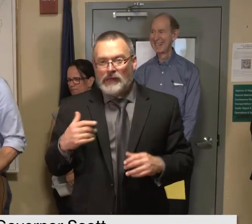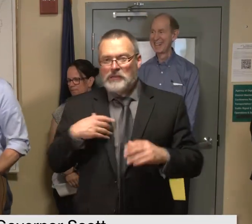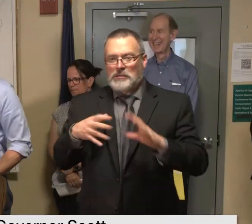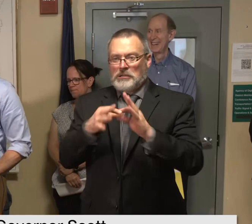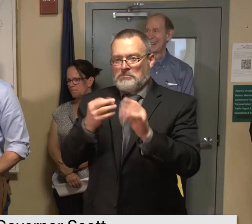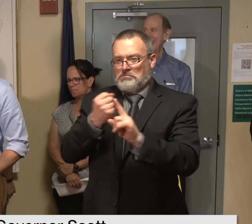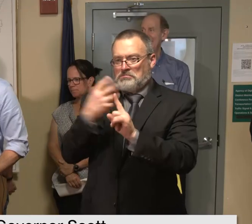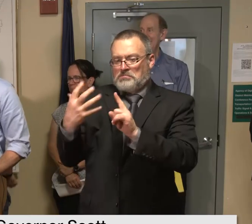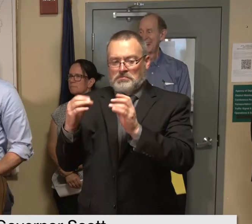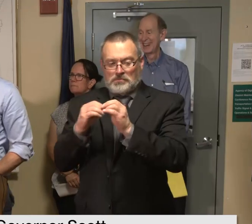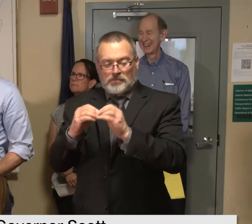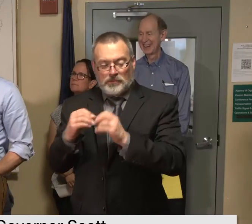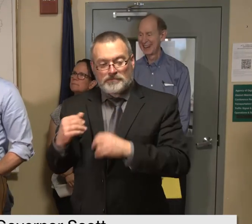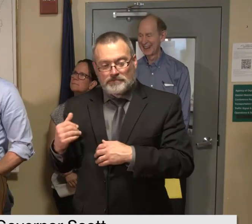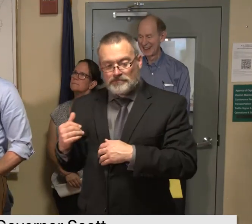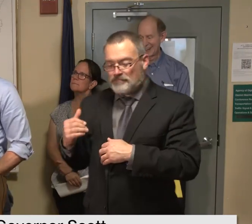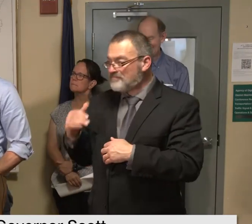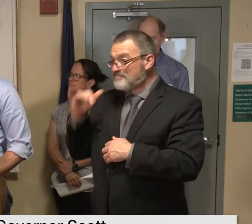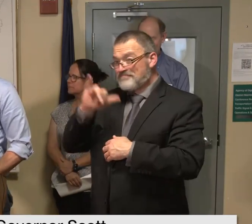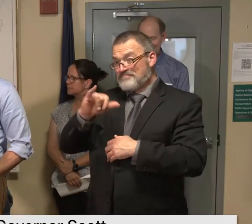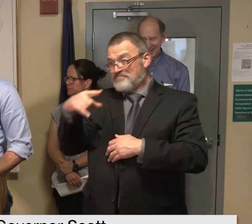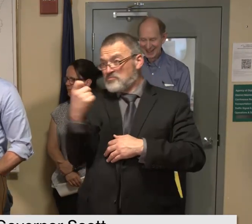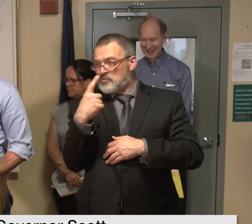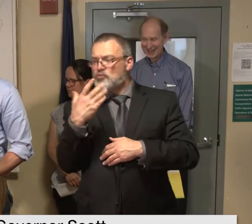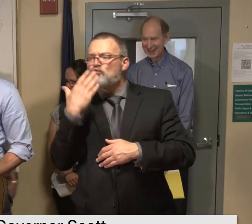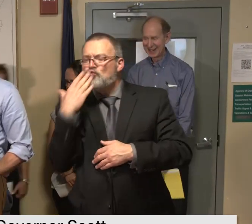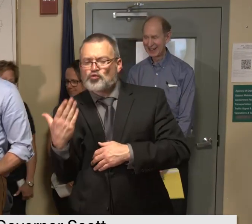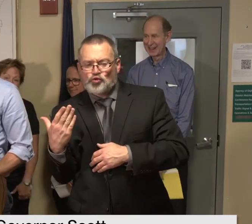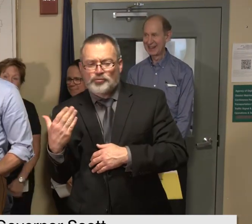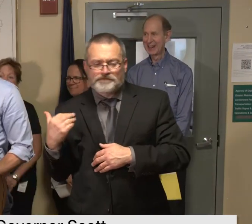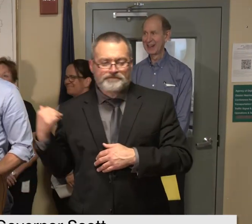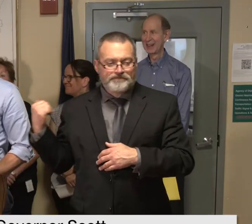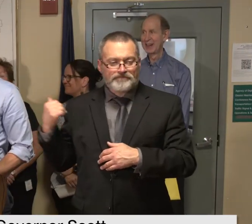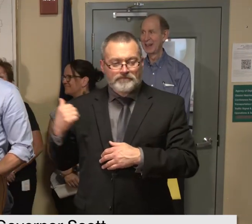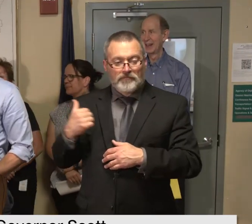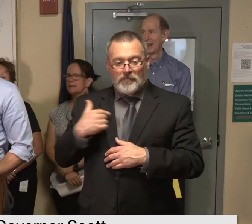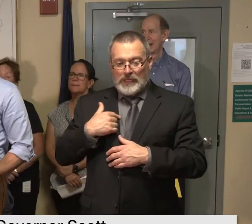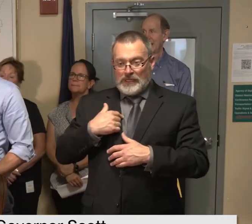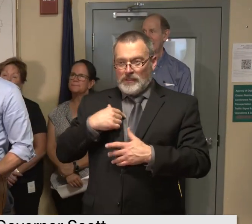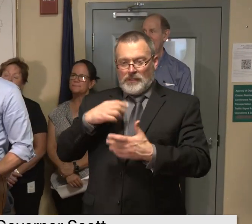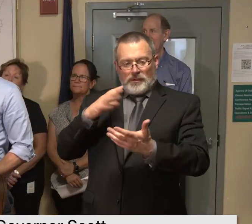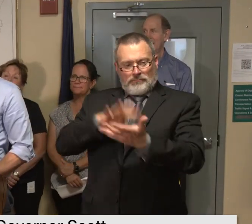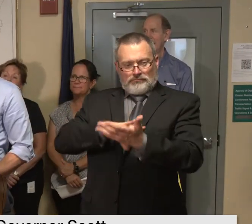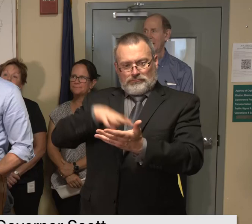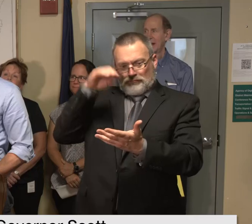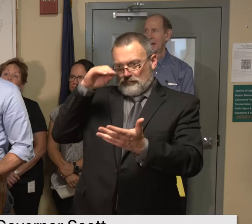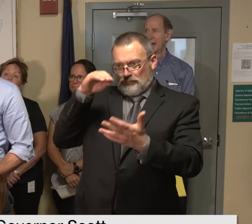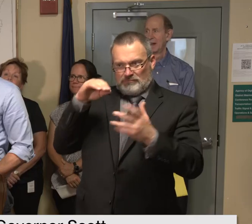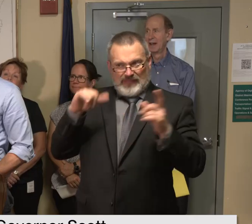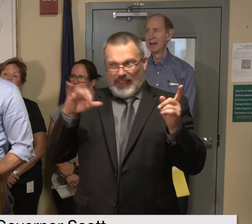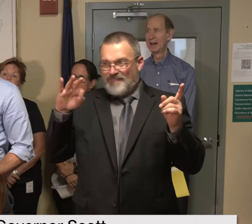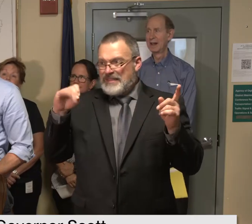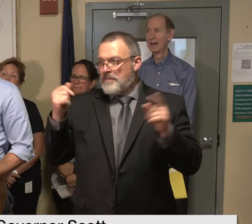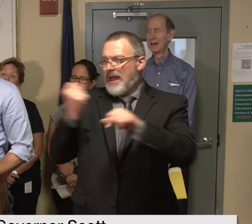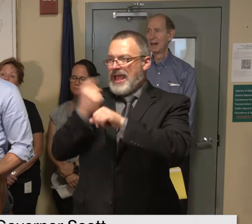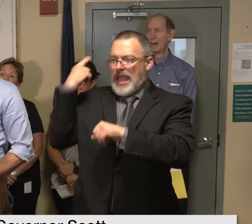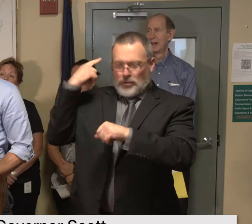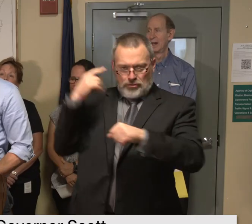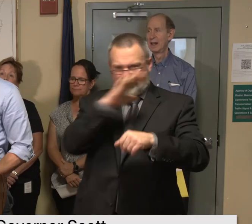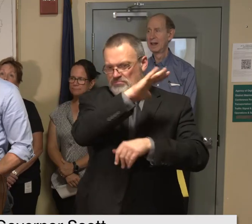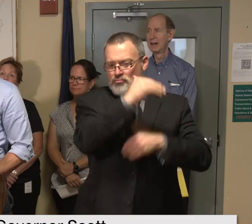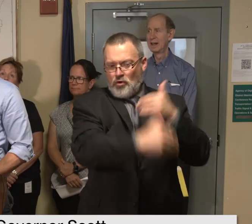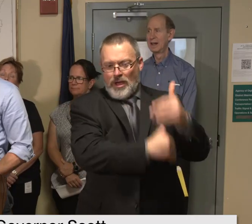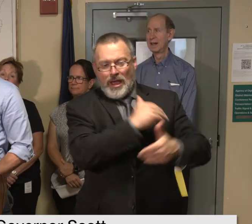so it's a great question and i think we have learned a lot working through the fema process uh last year